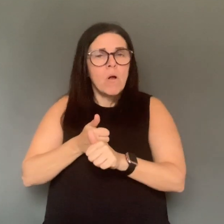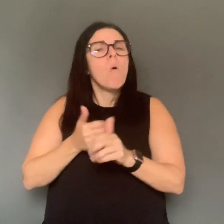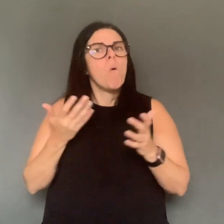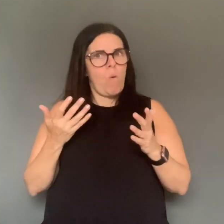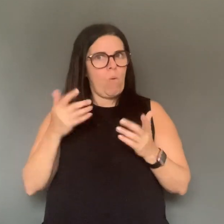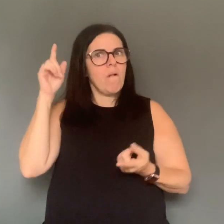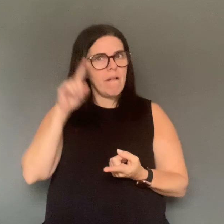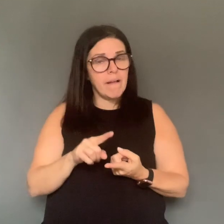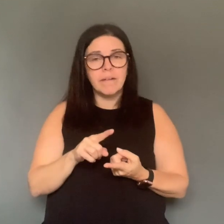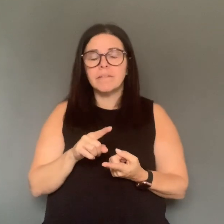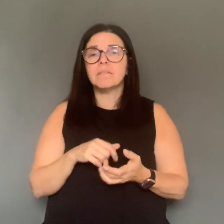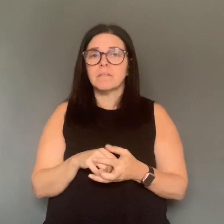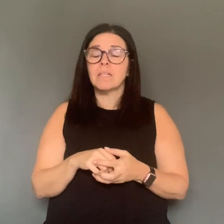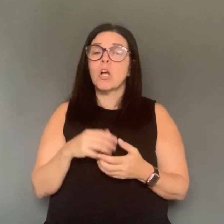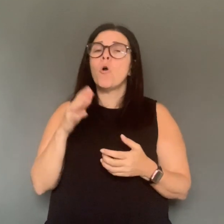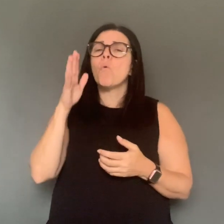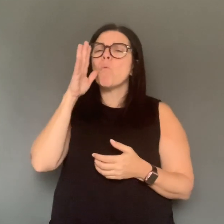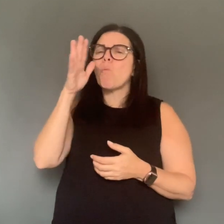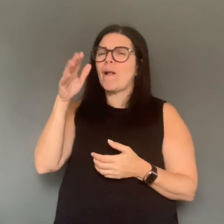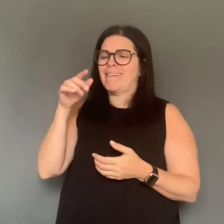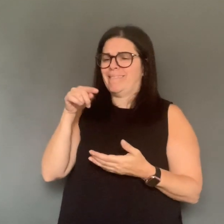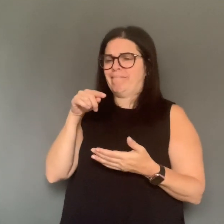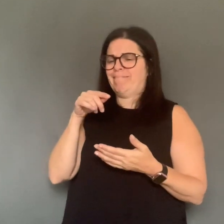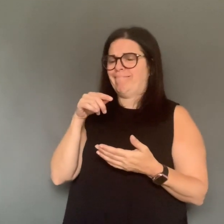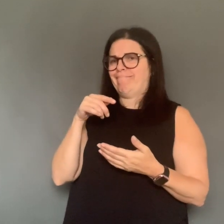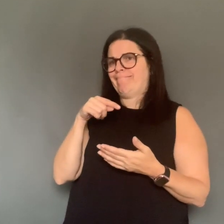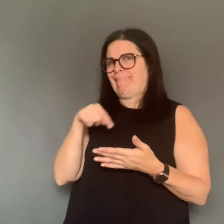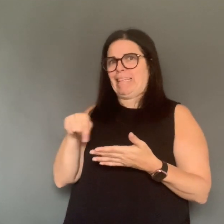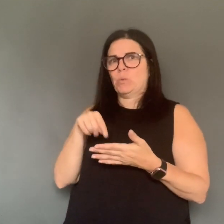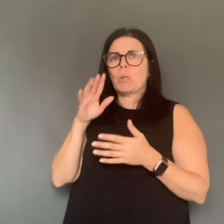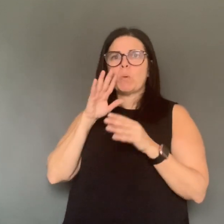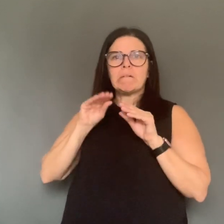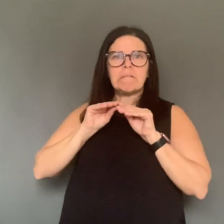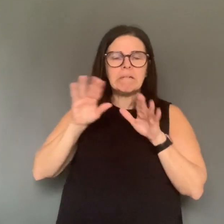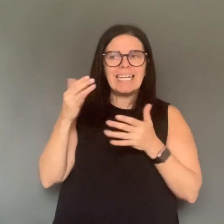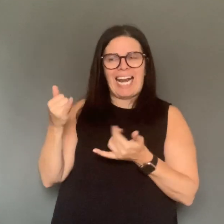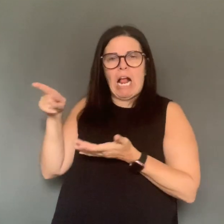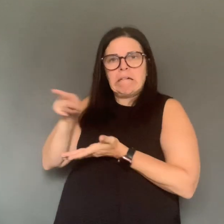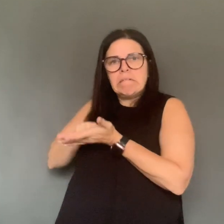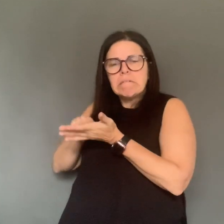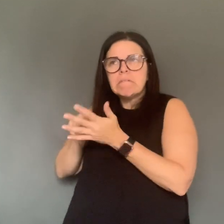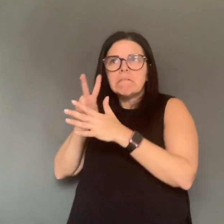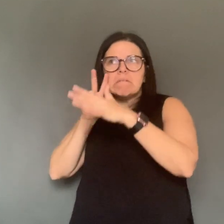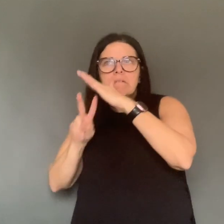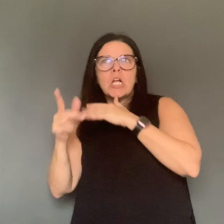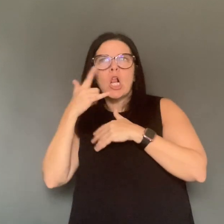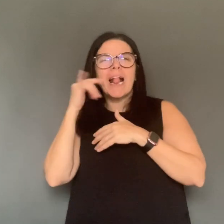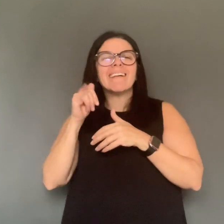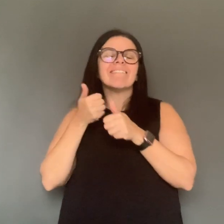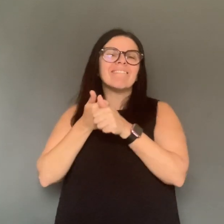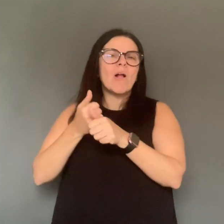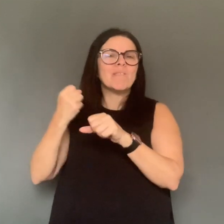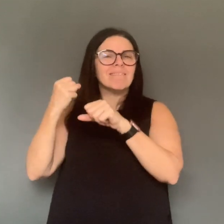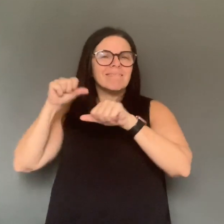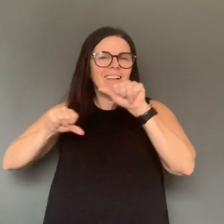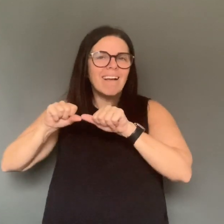are following those assumptions. If people can change everything, if we strictly follow it, we can reduce the number. We can reduce the number